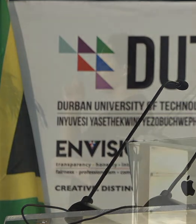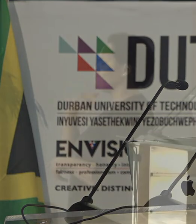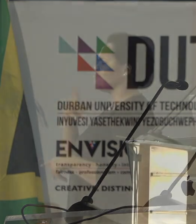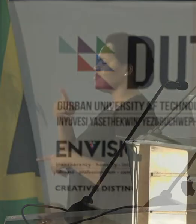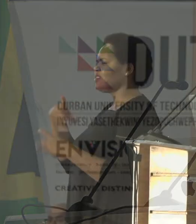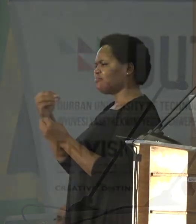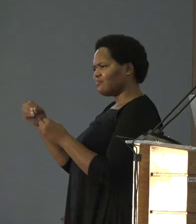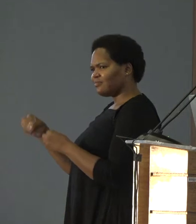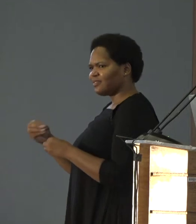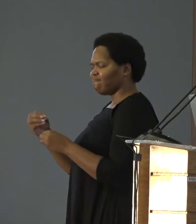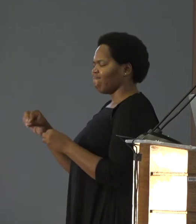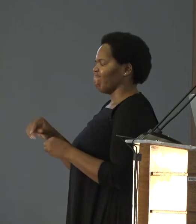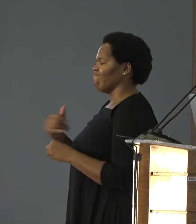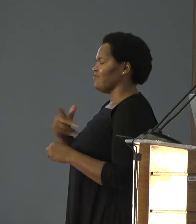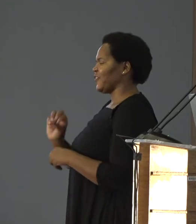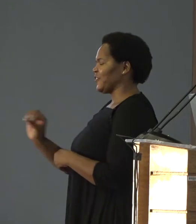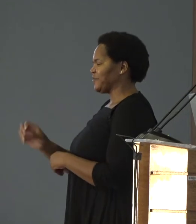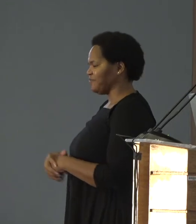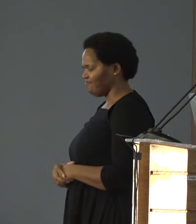sweat glands.